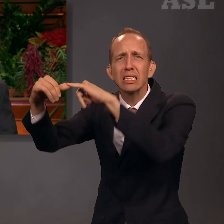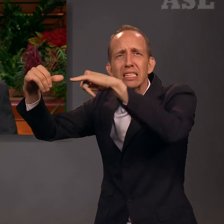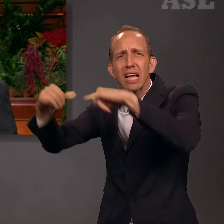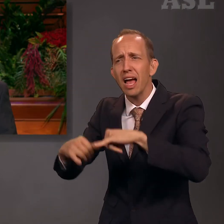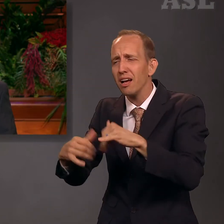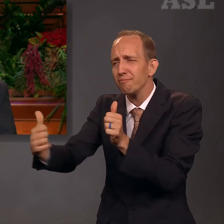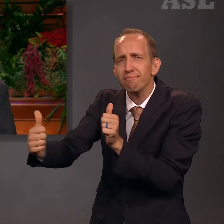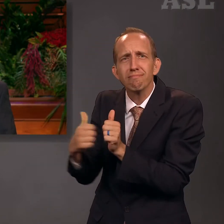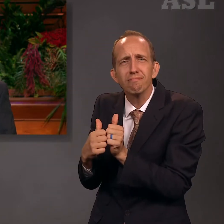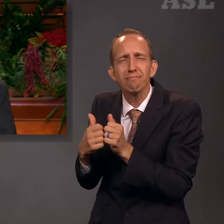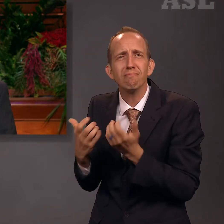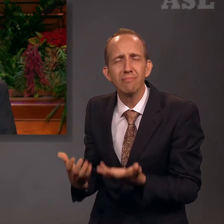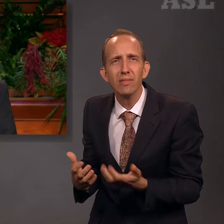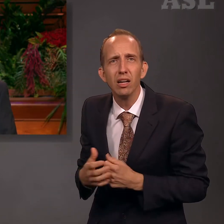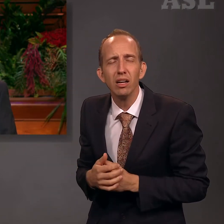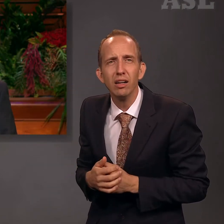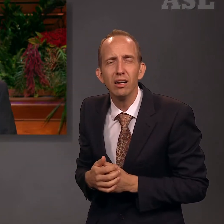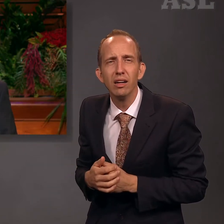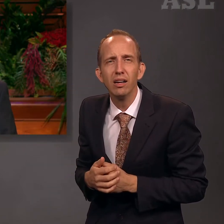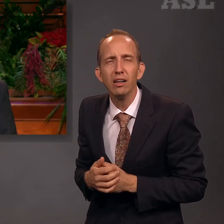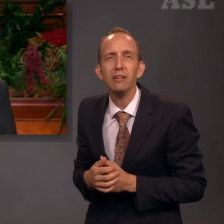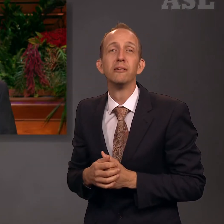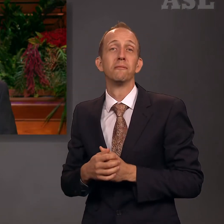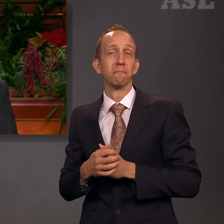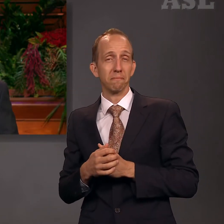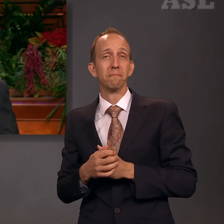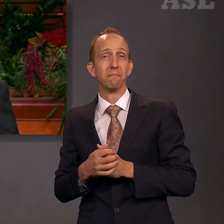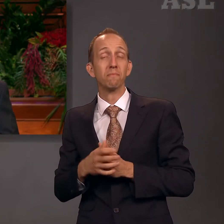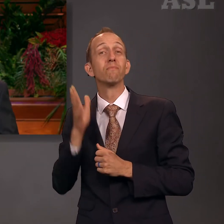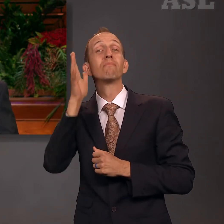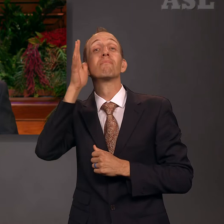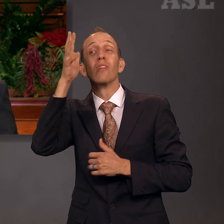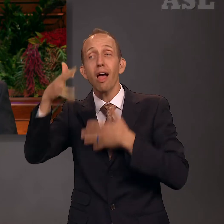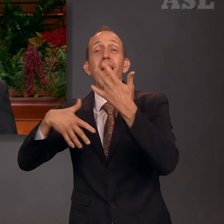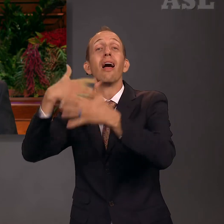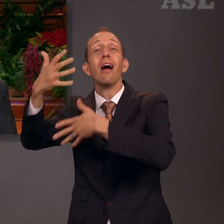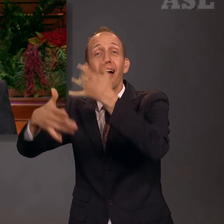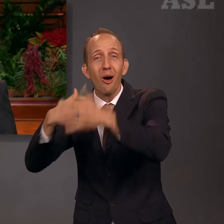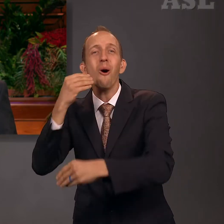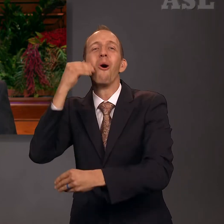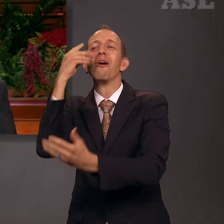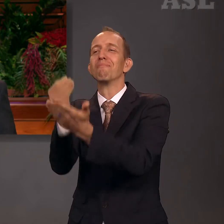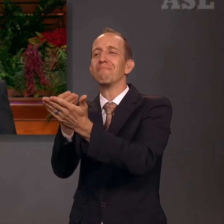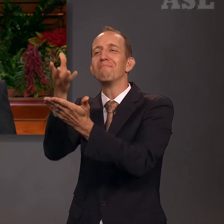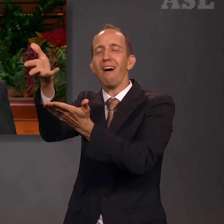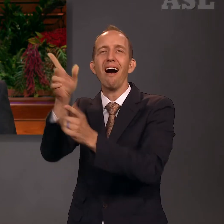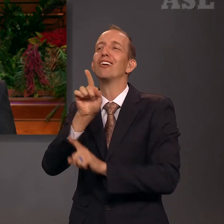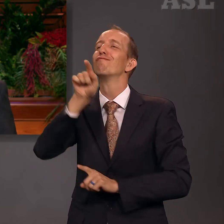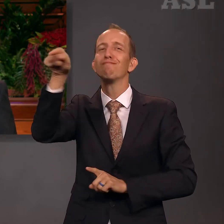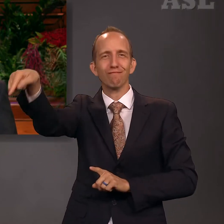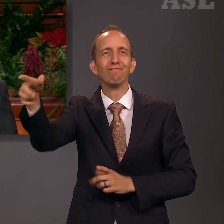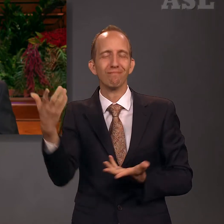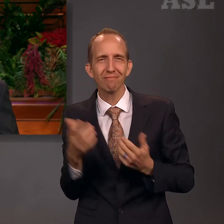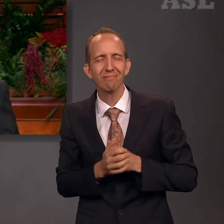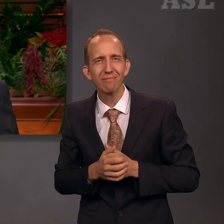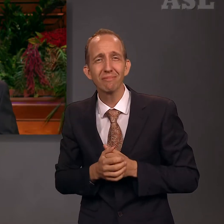acquaintances gave them places to stay, and they eventually acquired their own home. The Lord